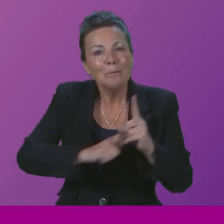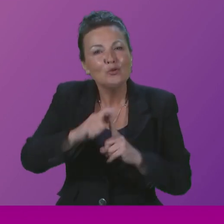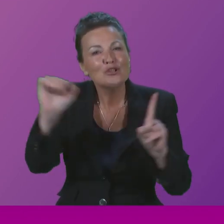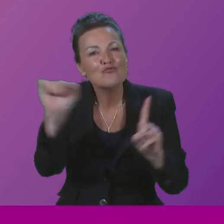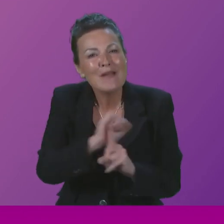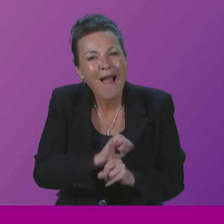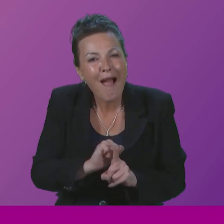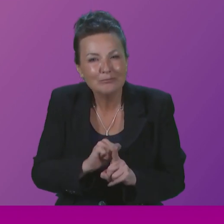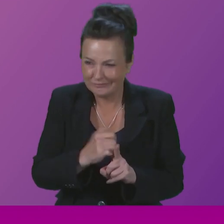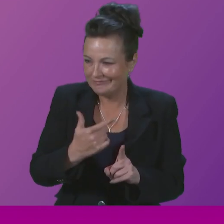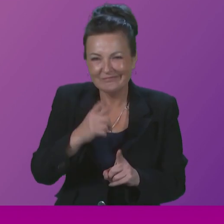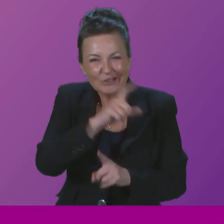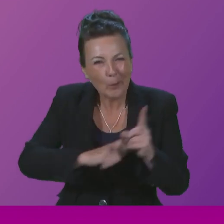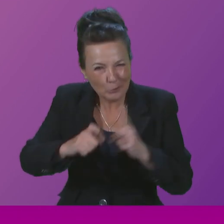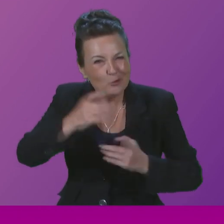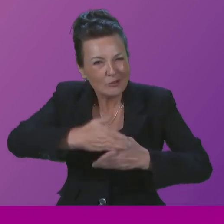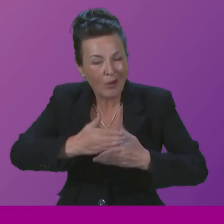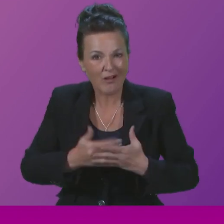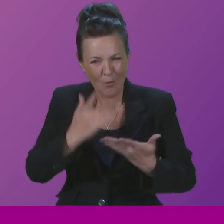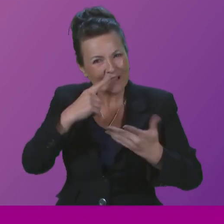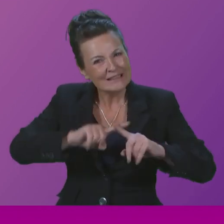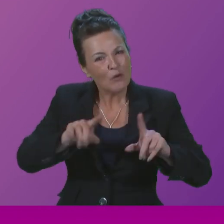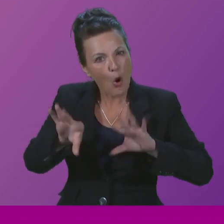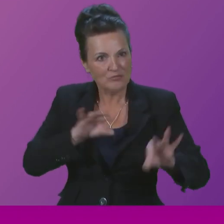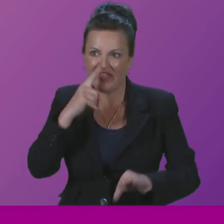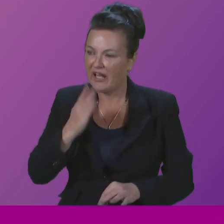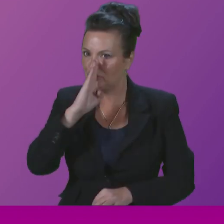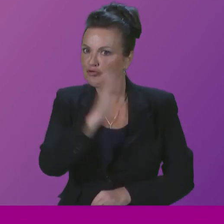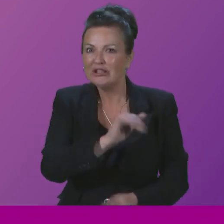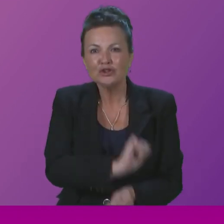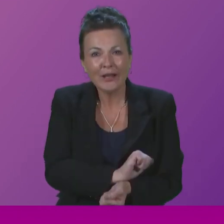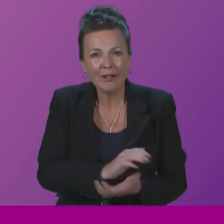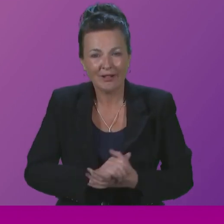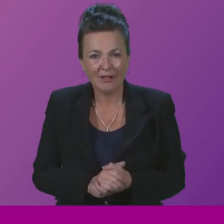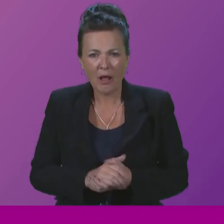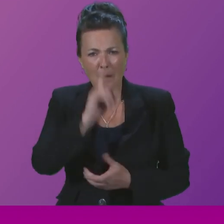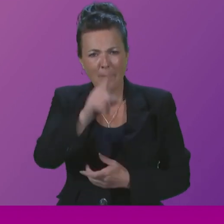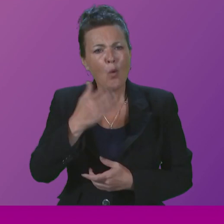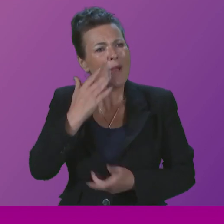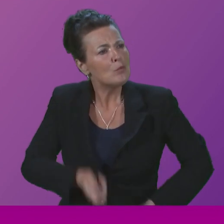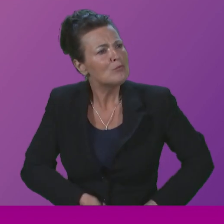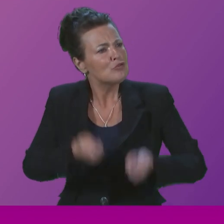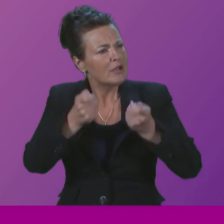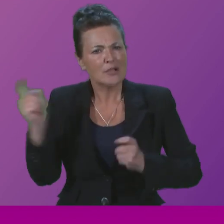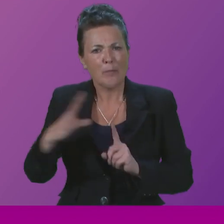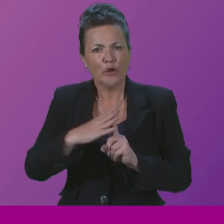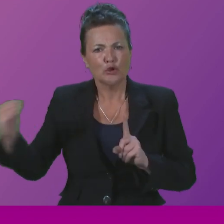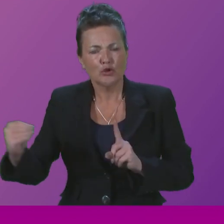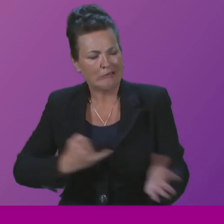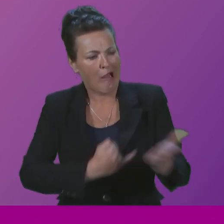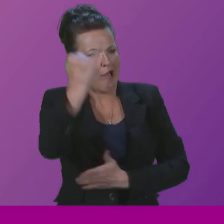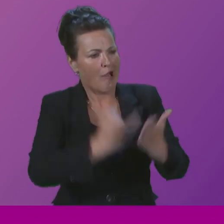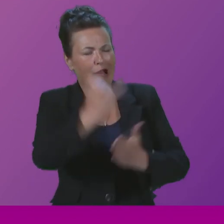options. And often the Conservatives come here and oppose all of these things. So can I say in the interest